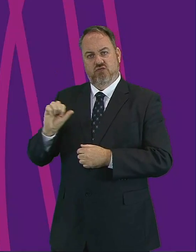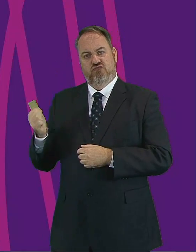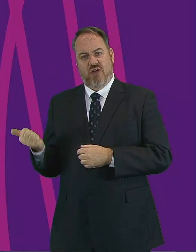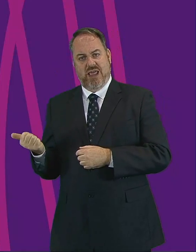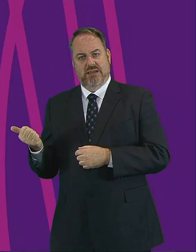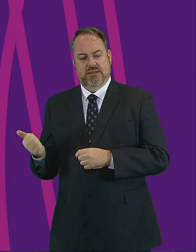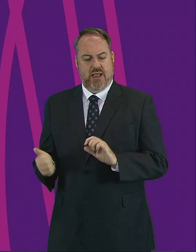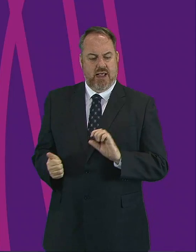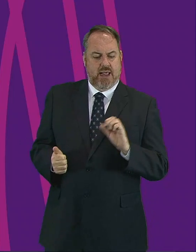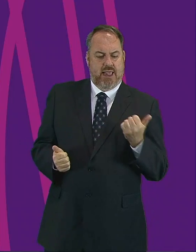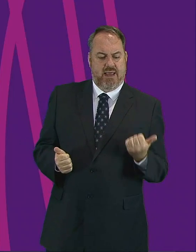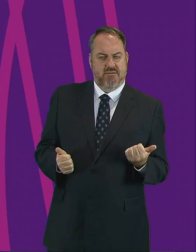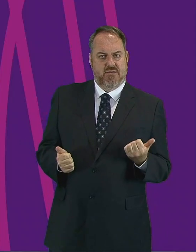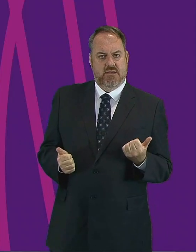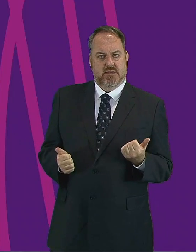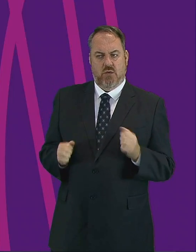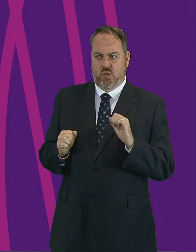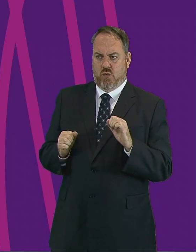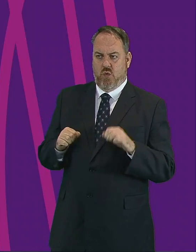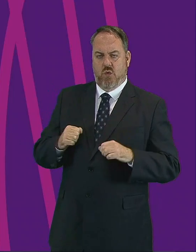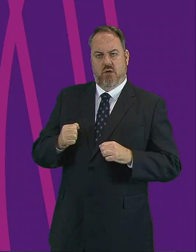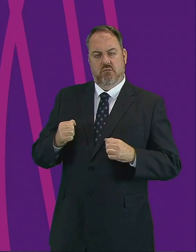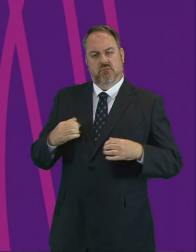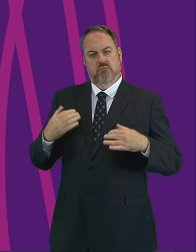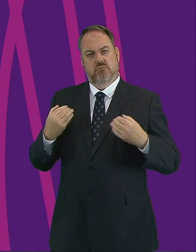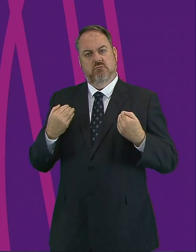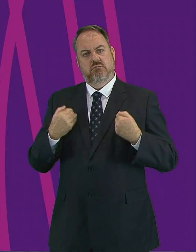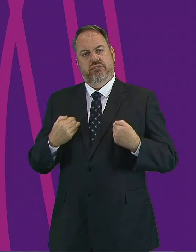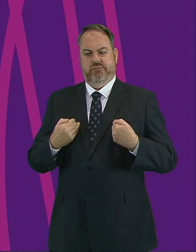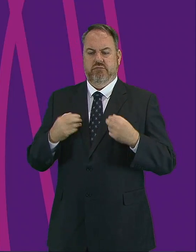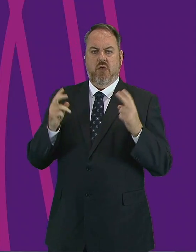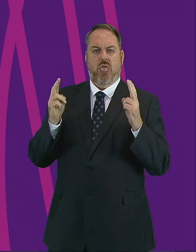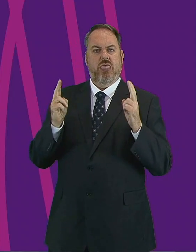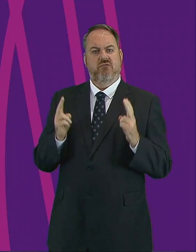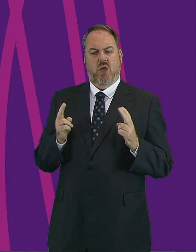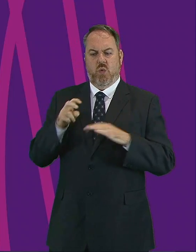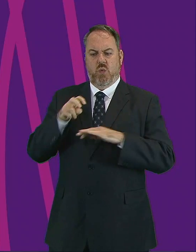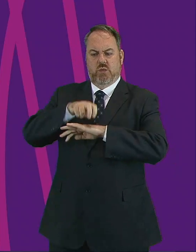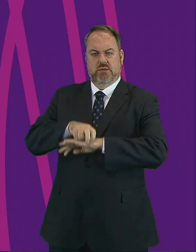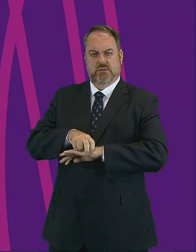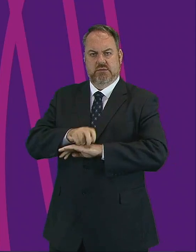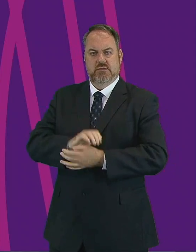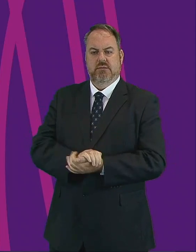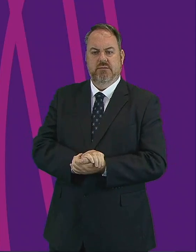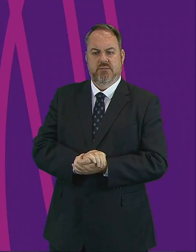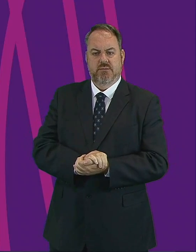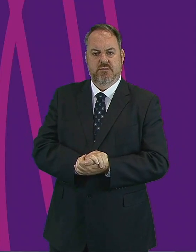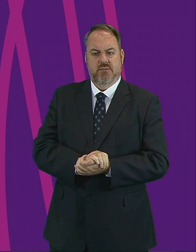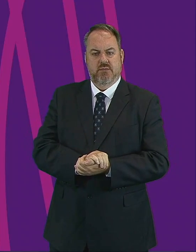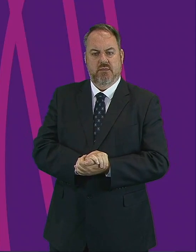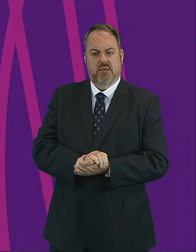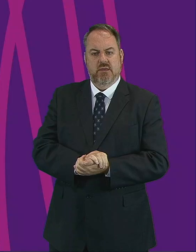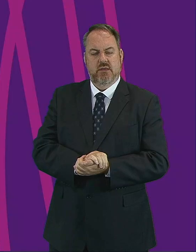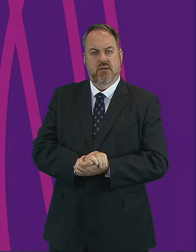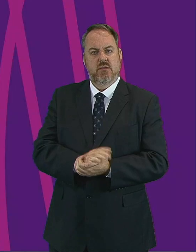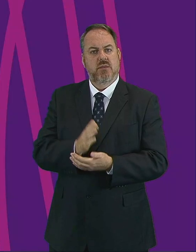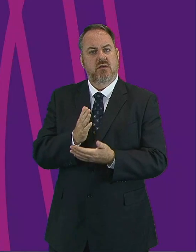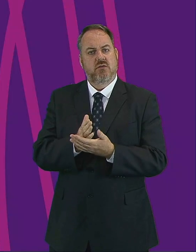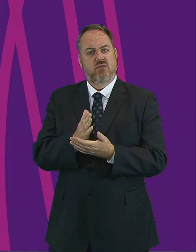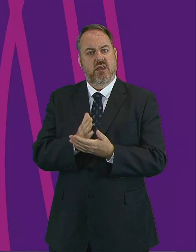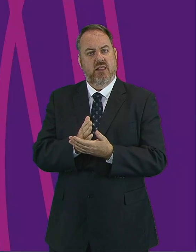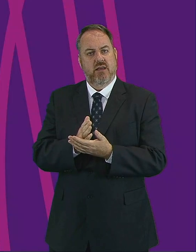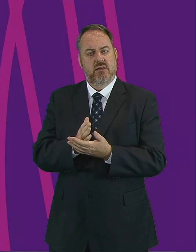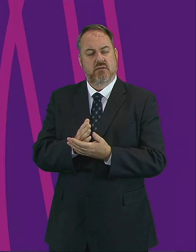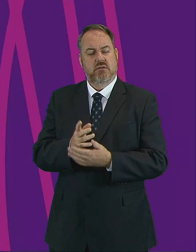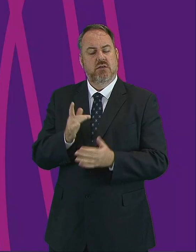on your left. In other words, they're saying, boss, see when you get into power,